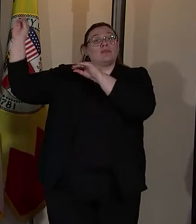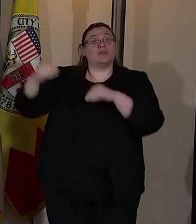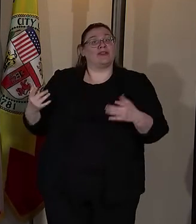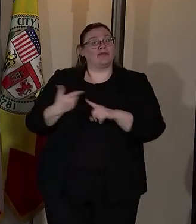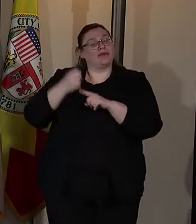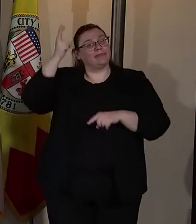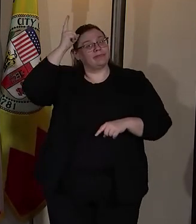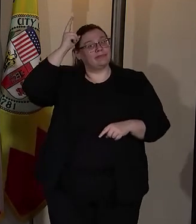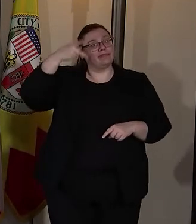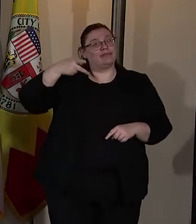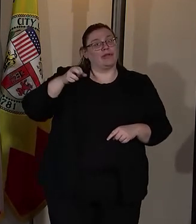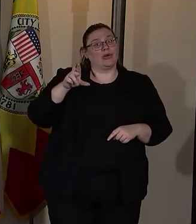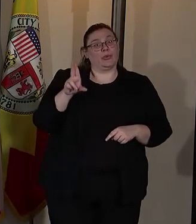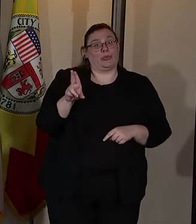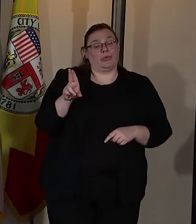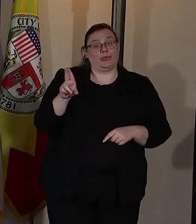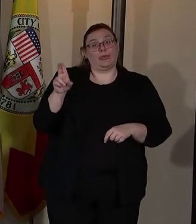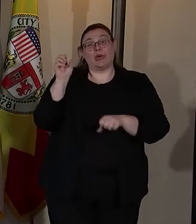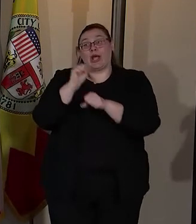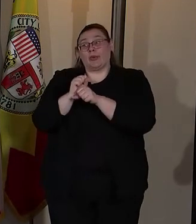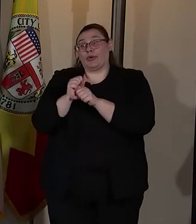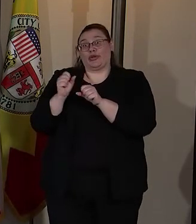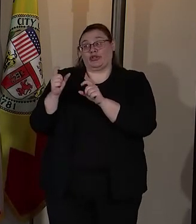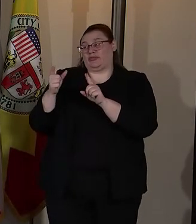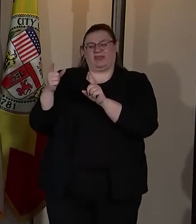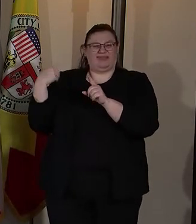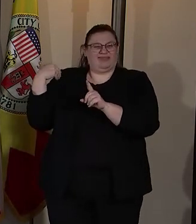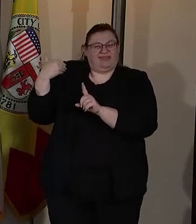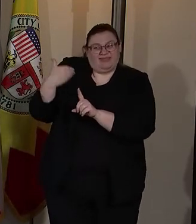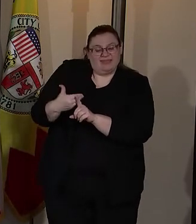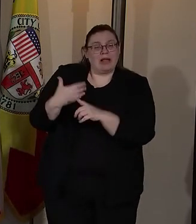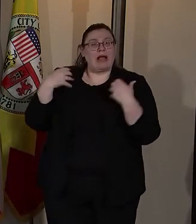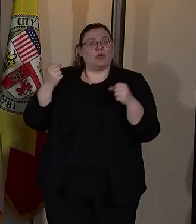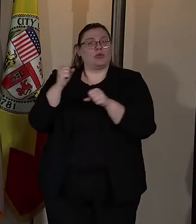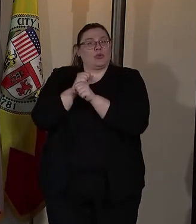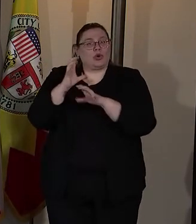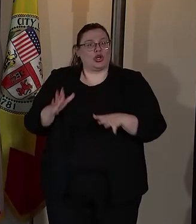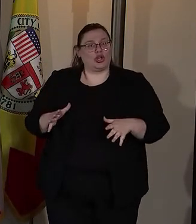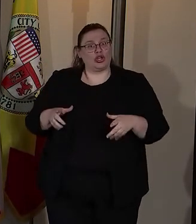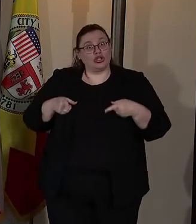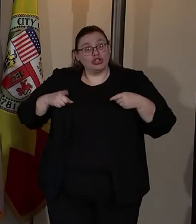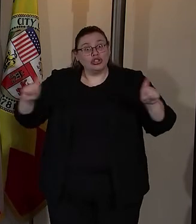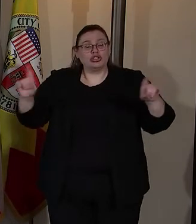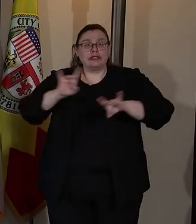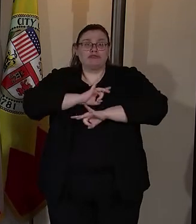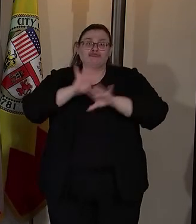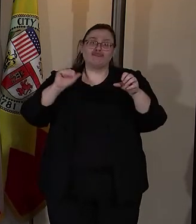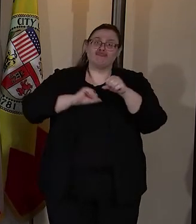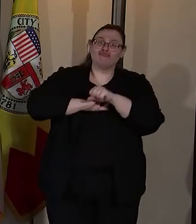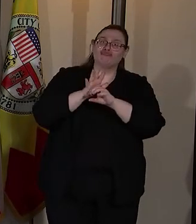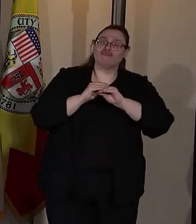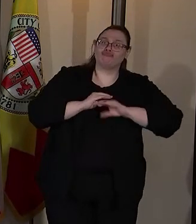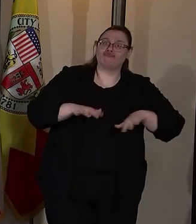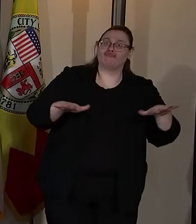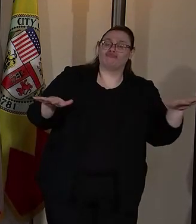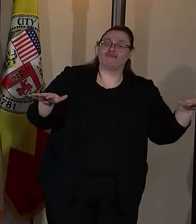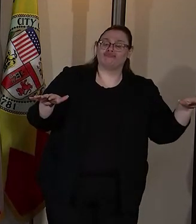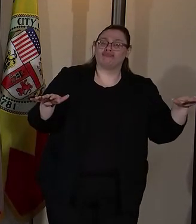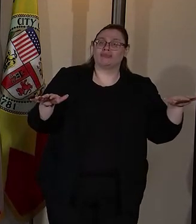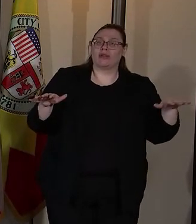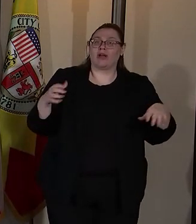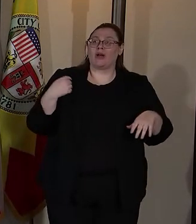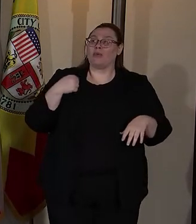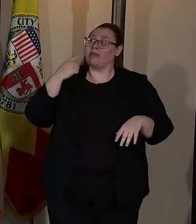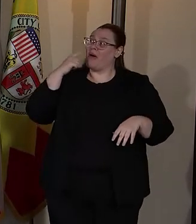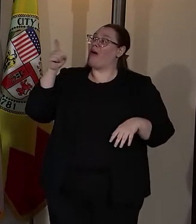Peru who worked until recently as a health worker in the midst of this pandemic. And we